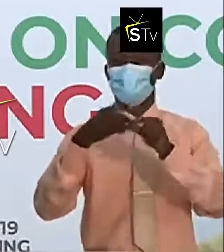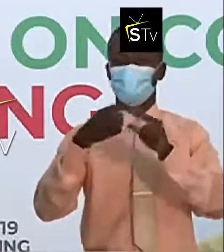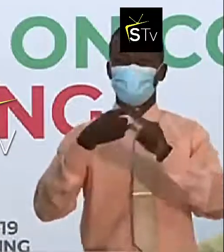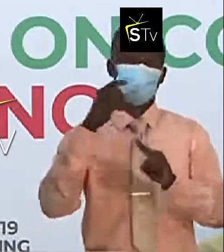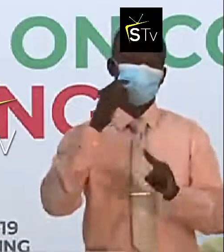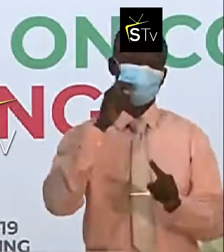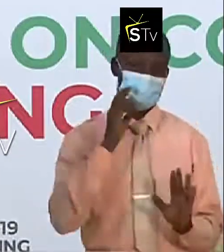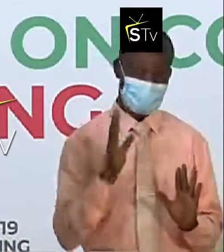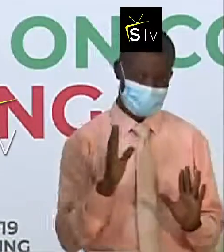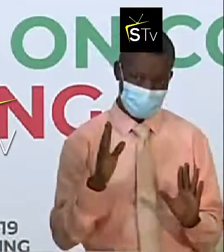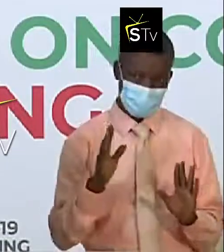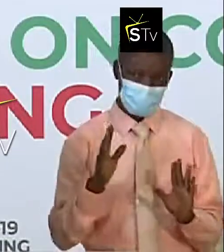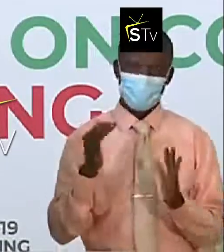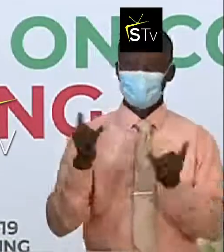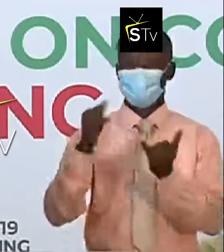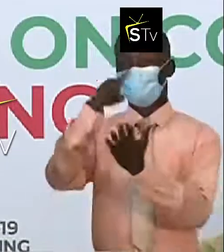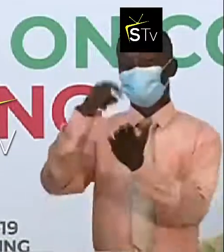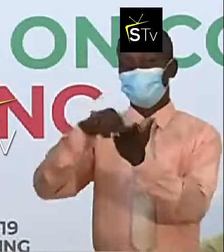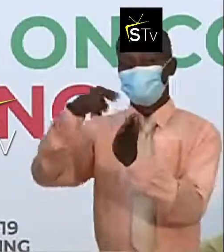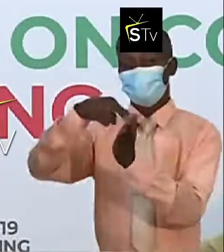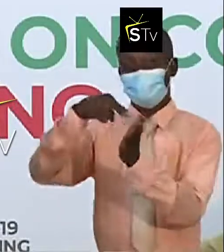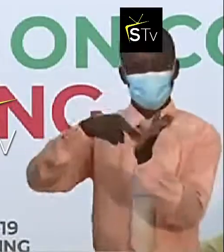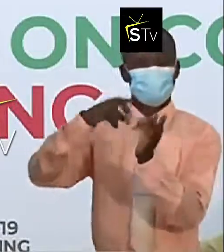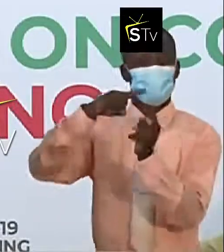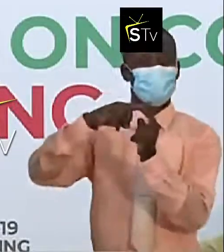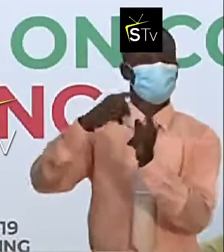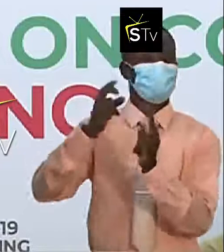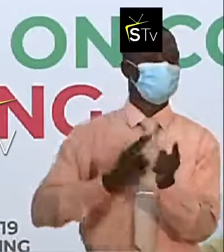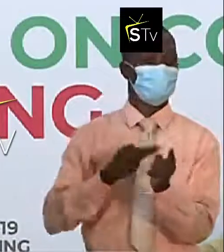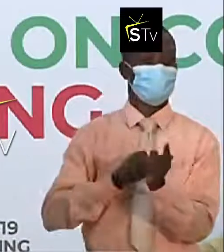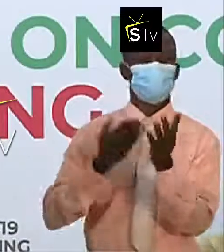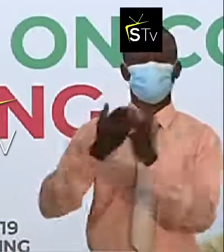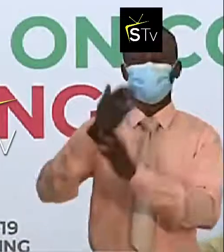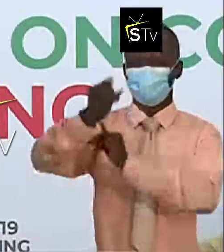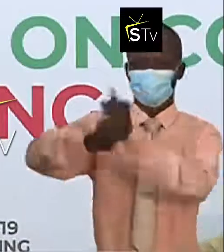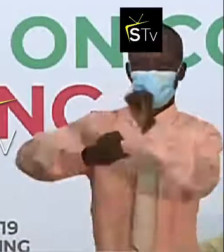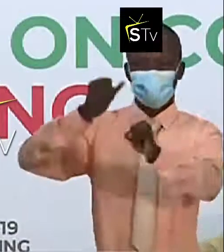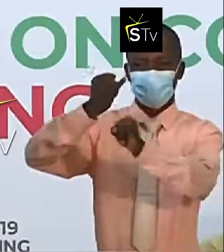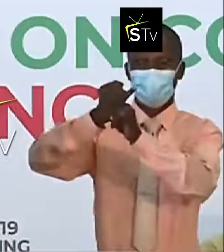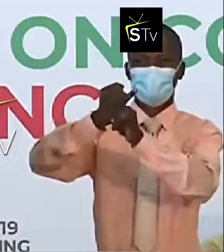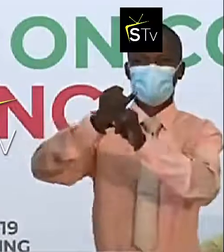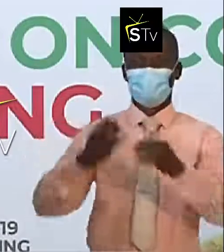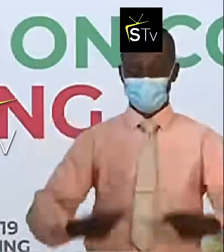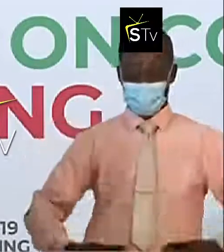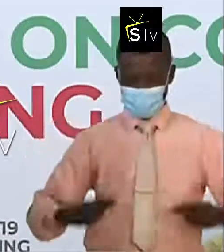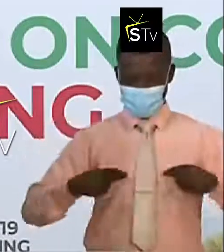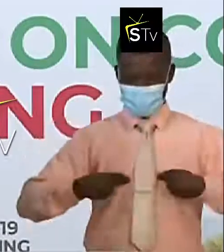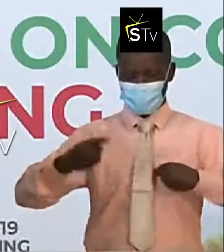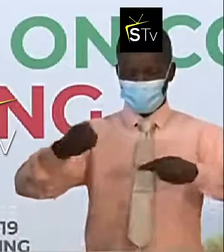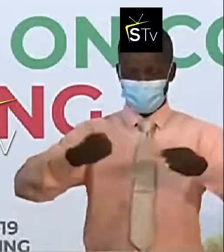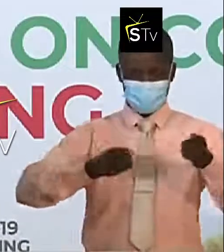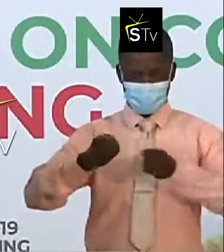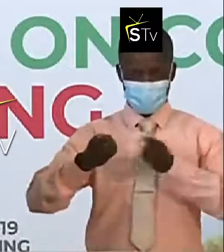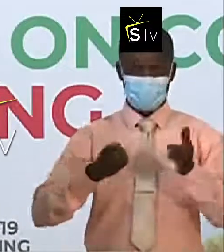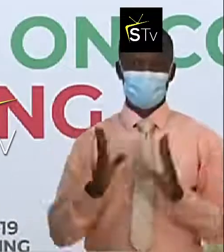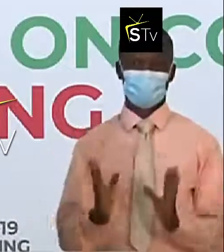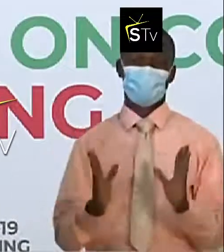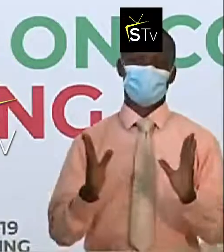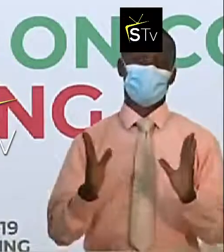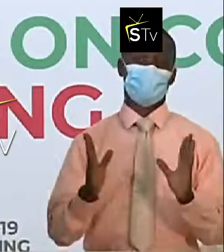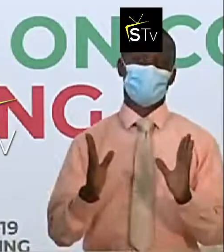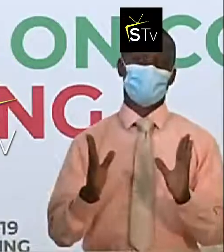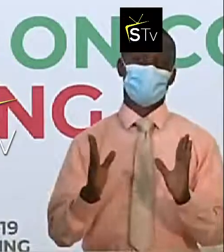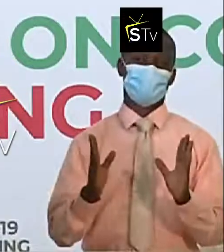So, this was reported to us through the International Health Regulations, and it's most likely that these strains were